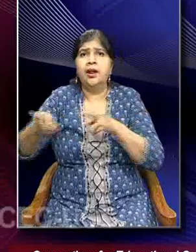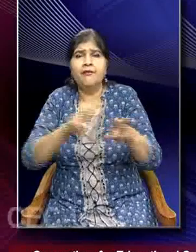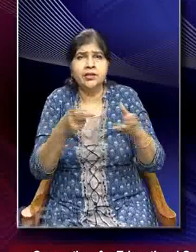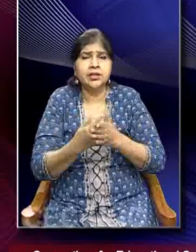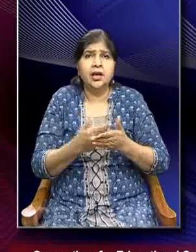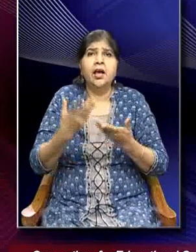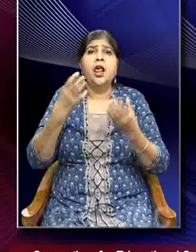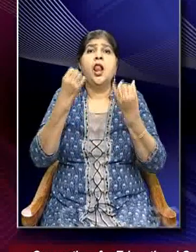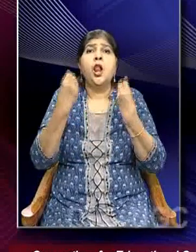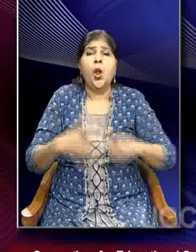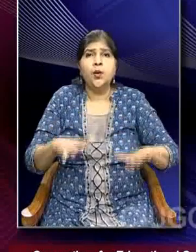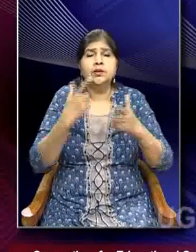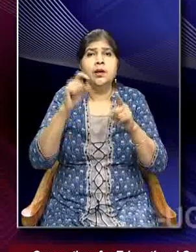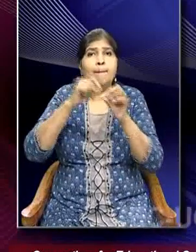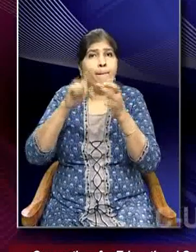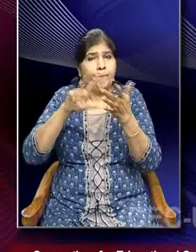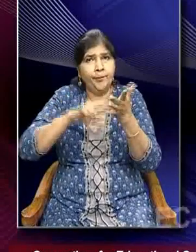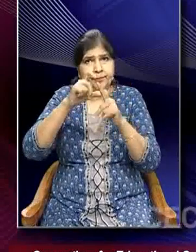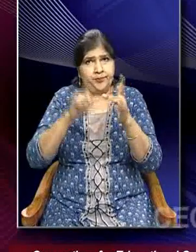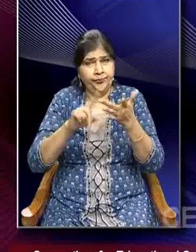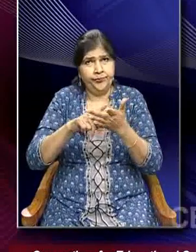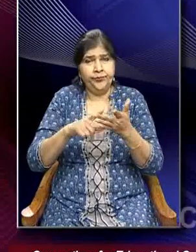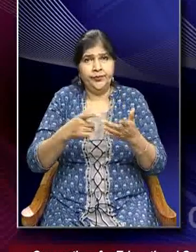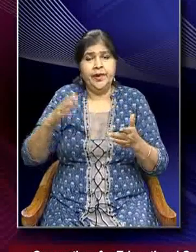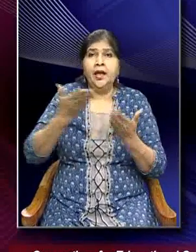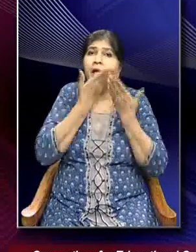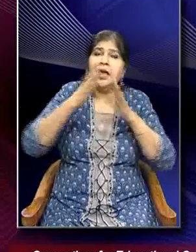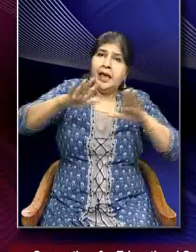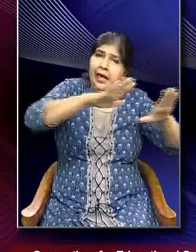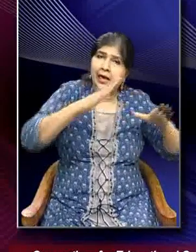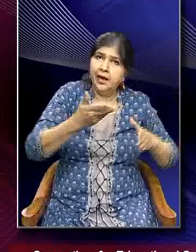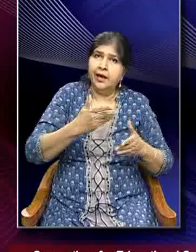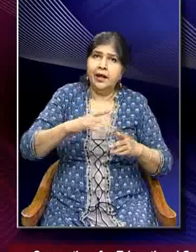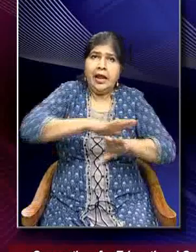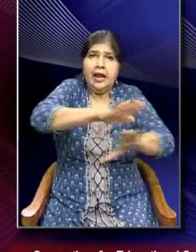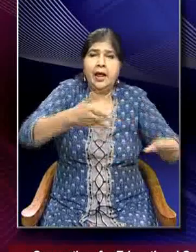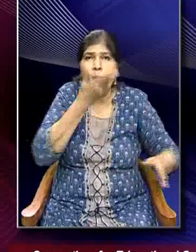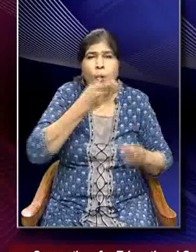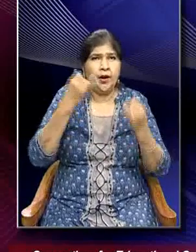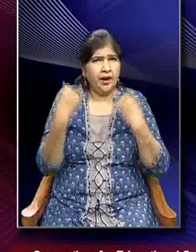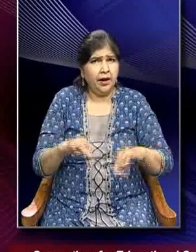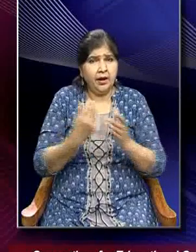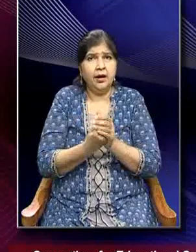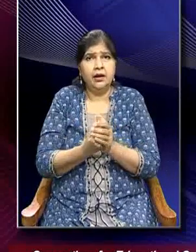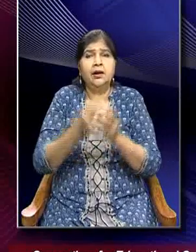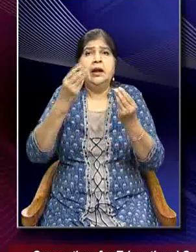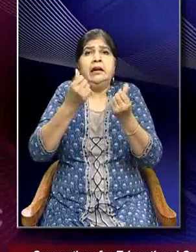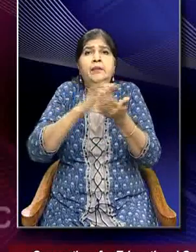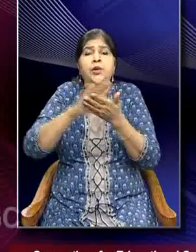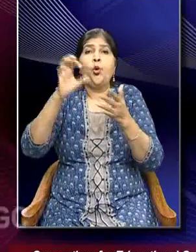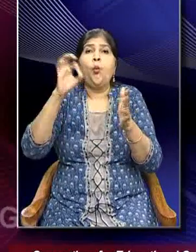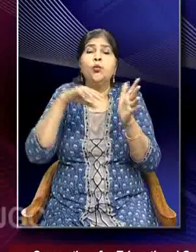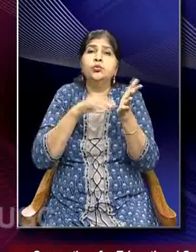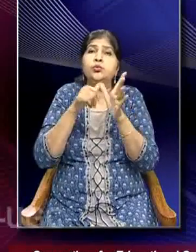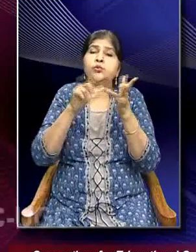of biodiversity, air, land and water pollution, depletion of the ozone layer, all